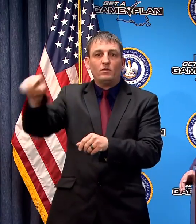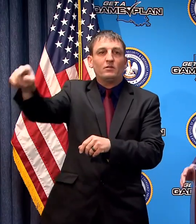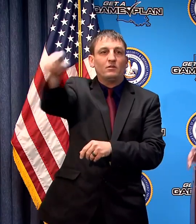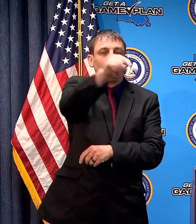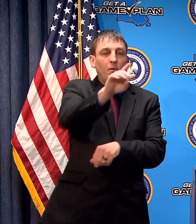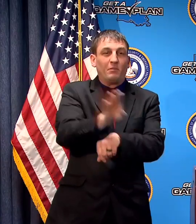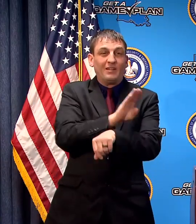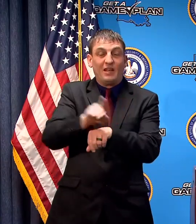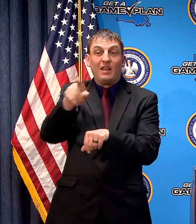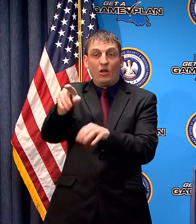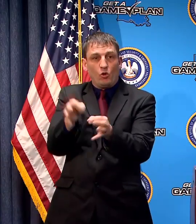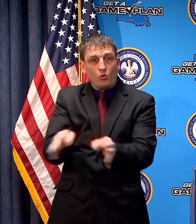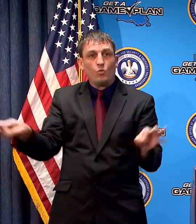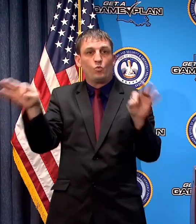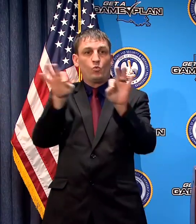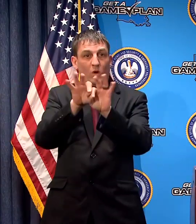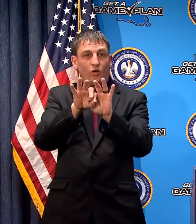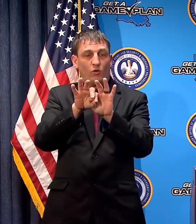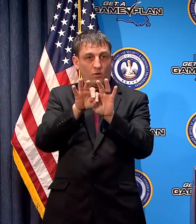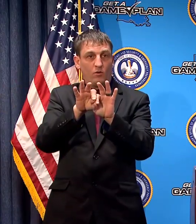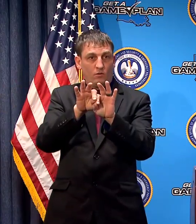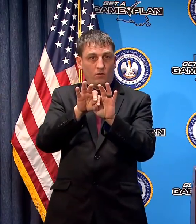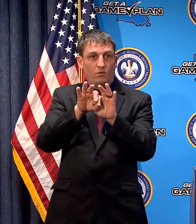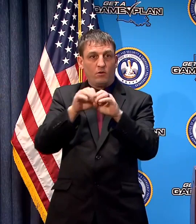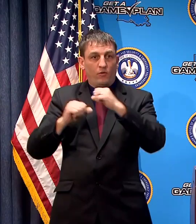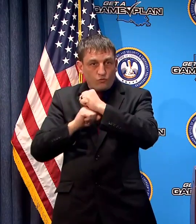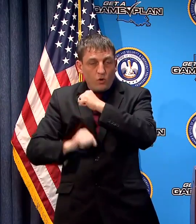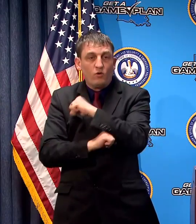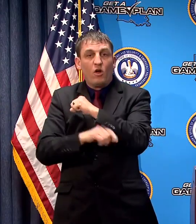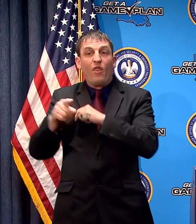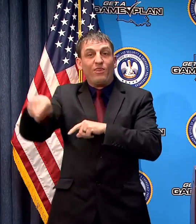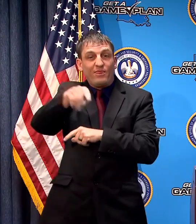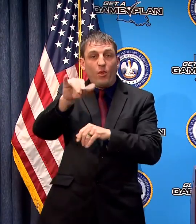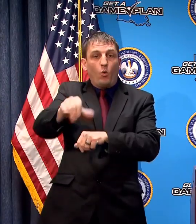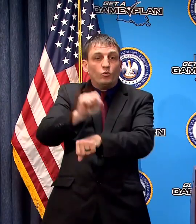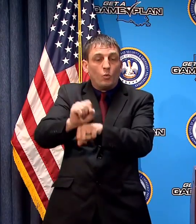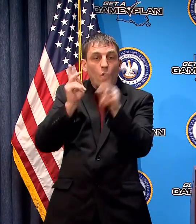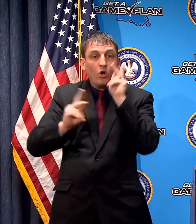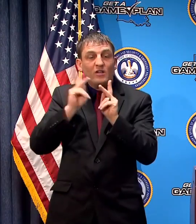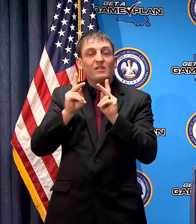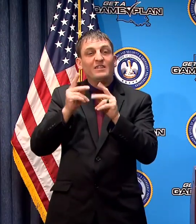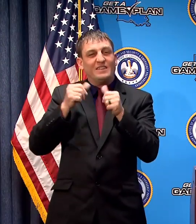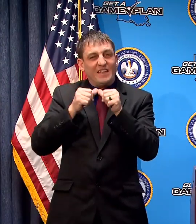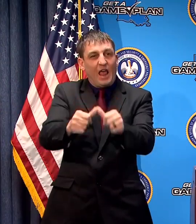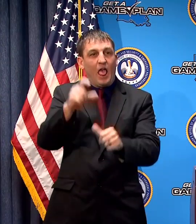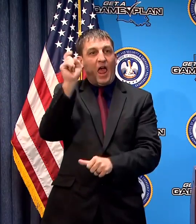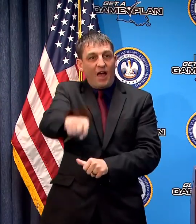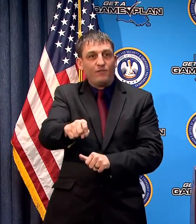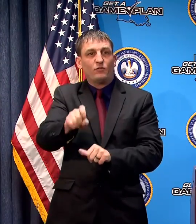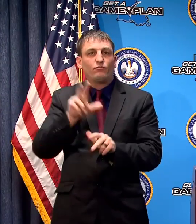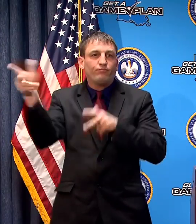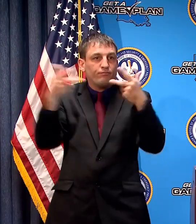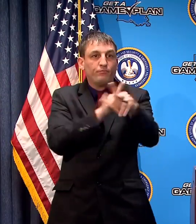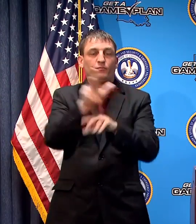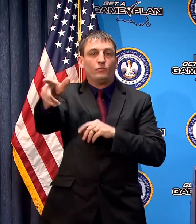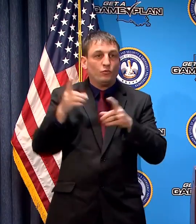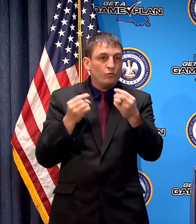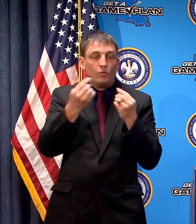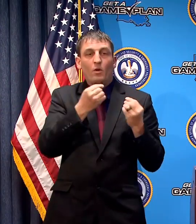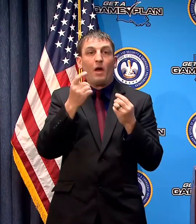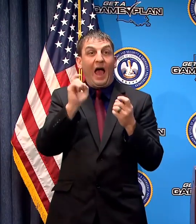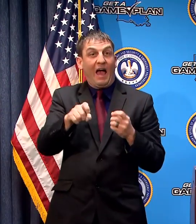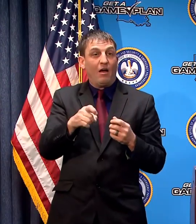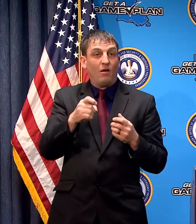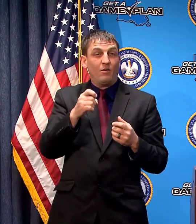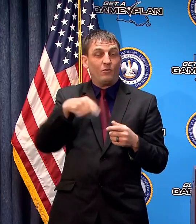by SESA and those workers who are deemed critical who are still going to have to move about every day we know that people are going to have to periodically go to